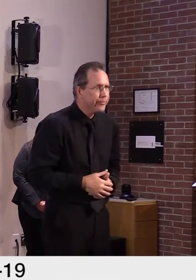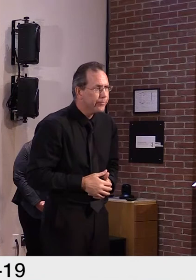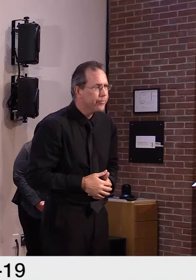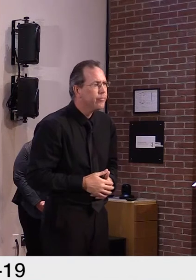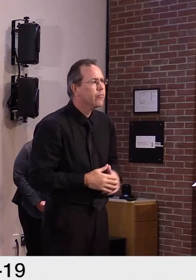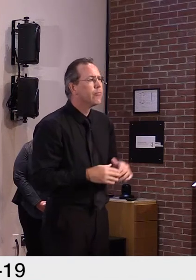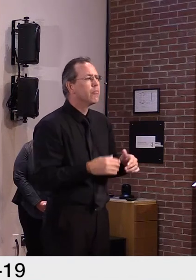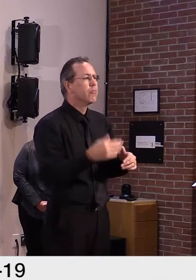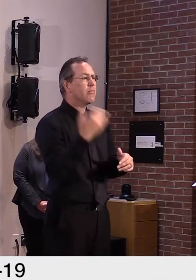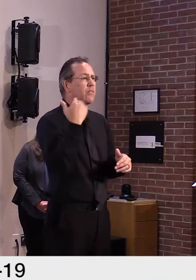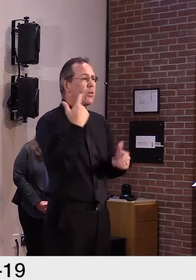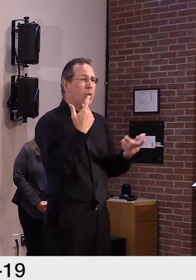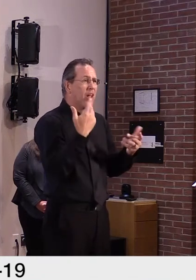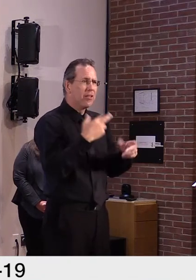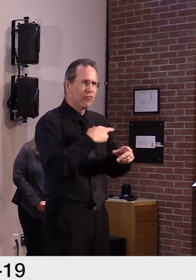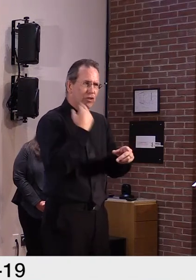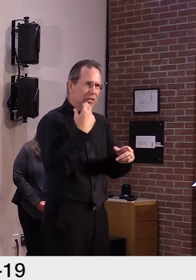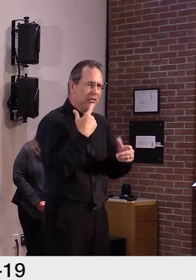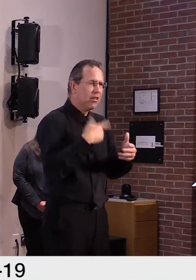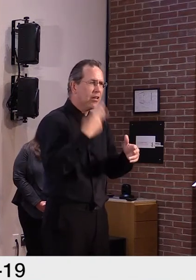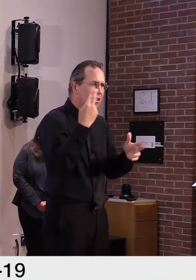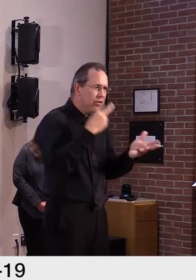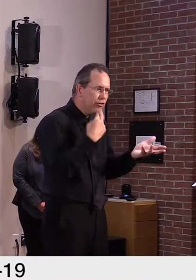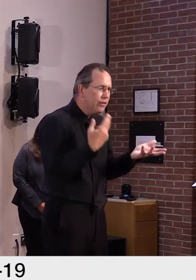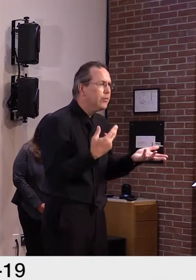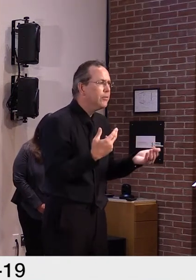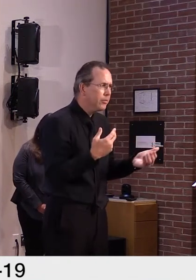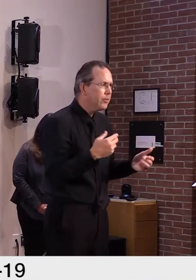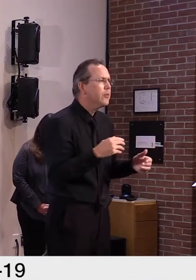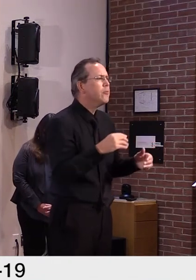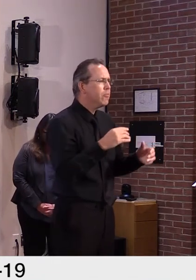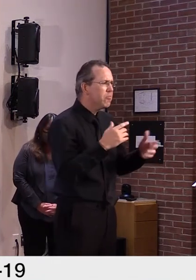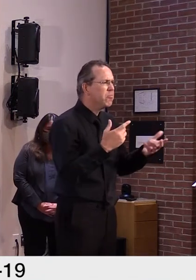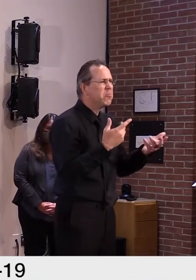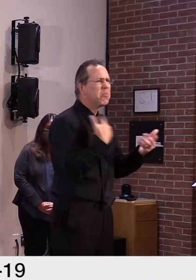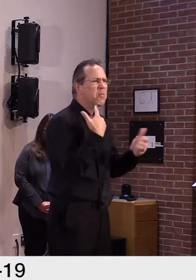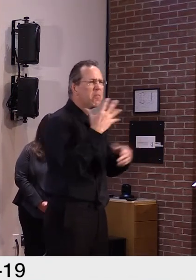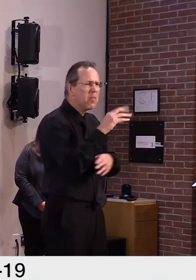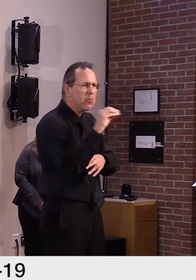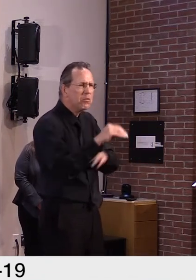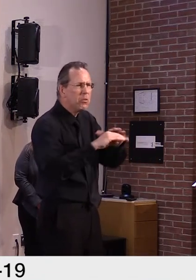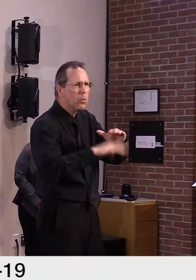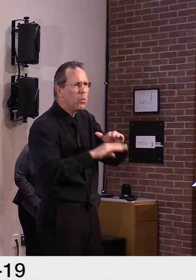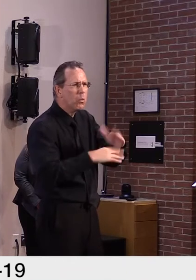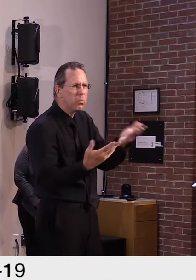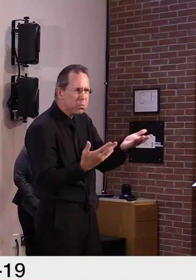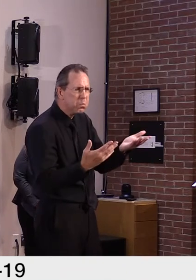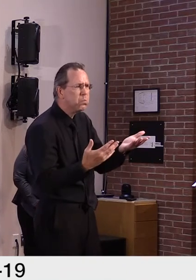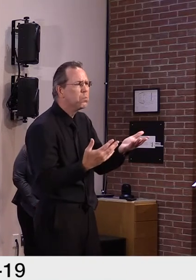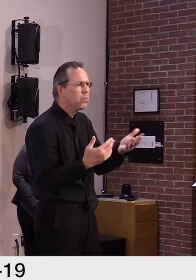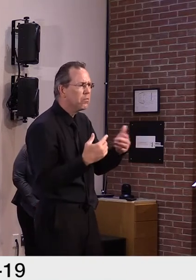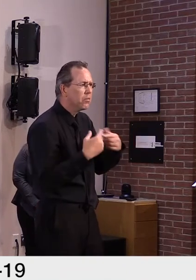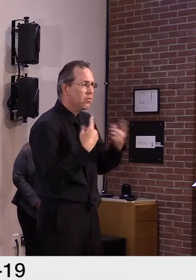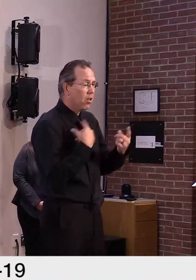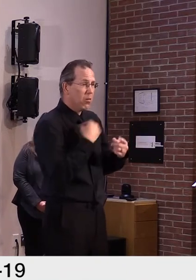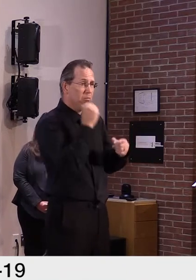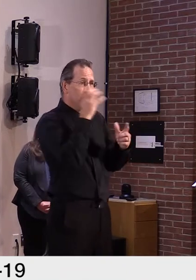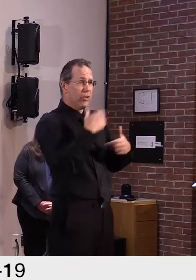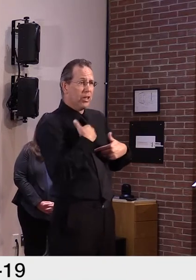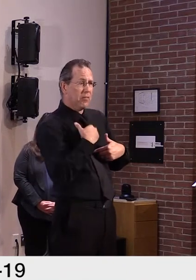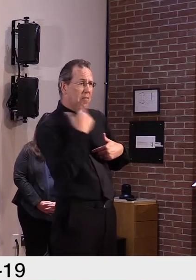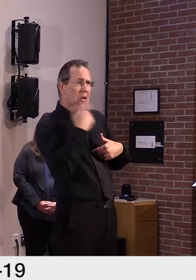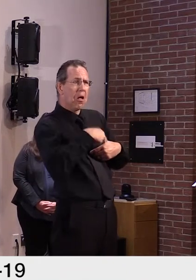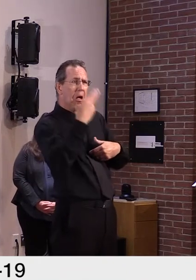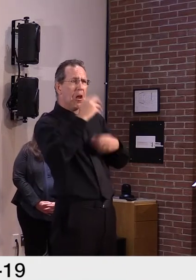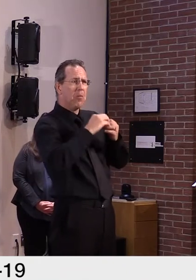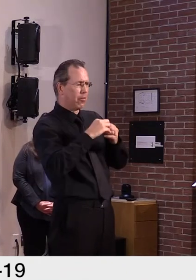Turns out to be now 5% or less, which to me is a pretty startling number, to say